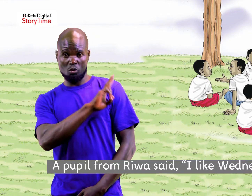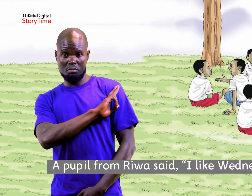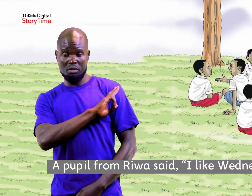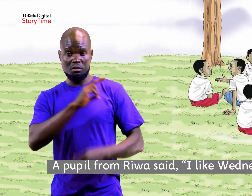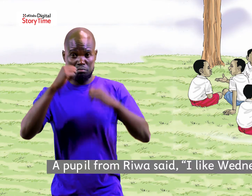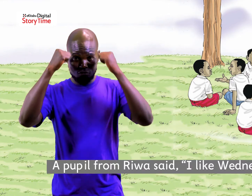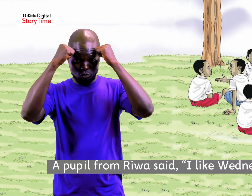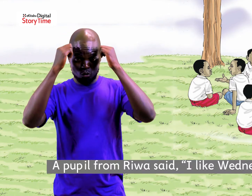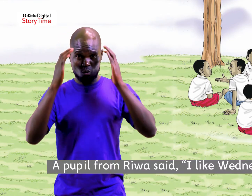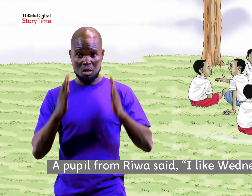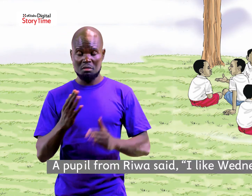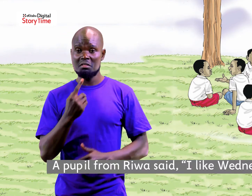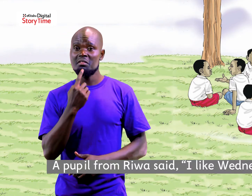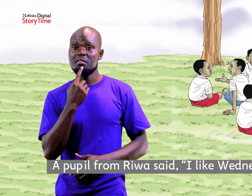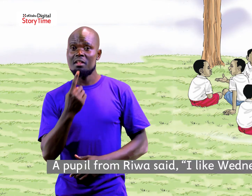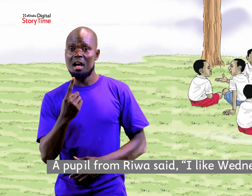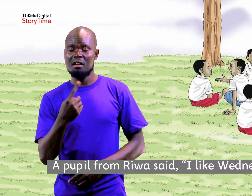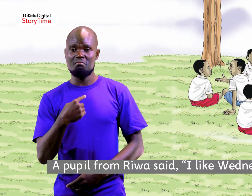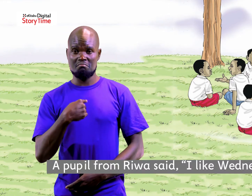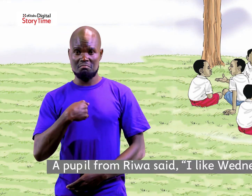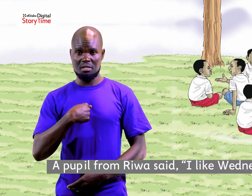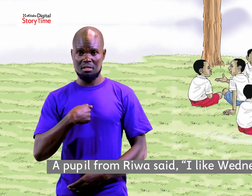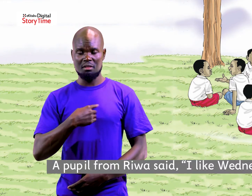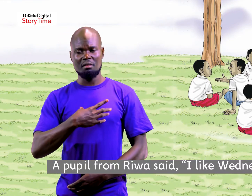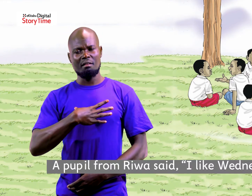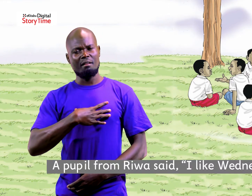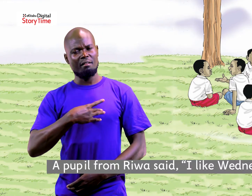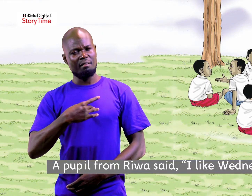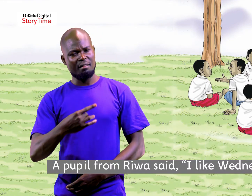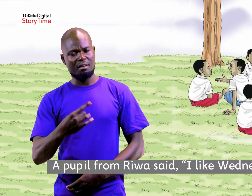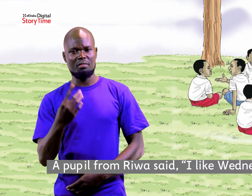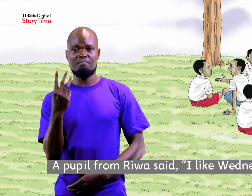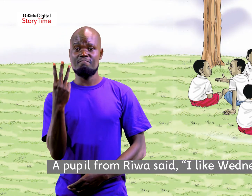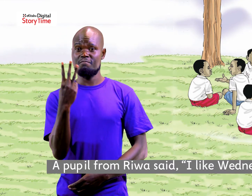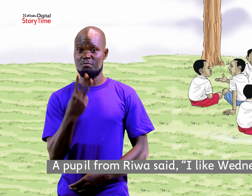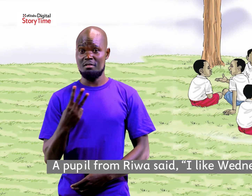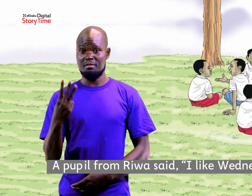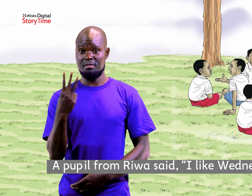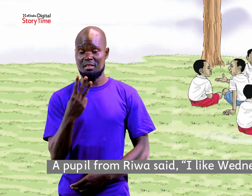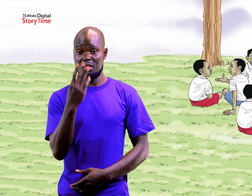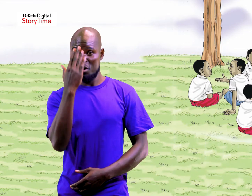a pupil from river said i like wednesday